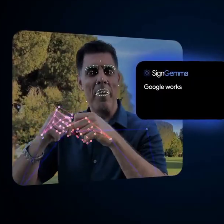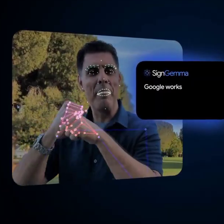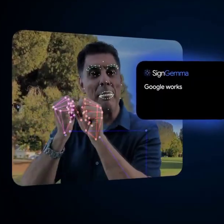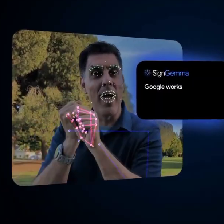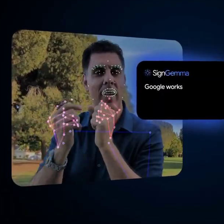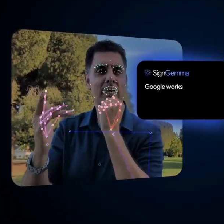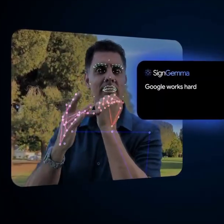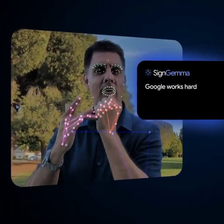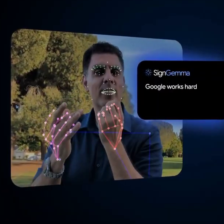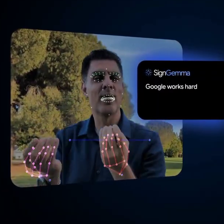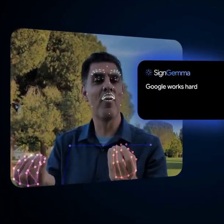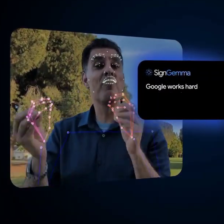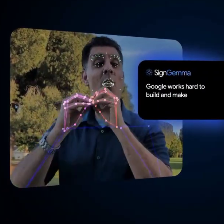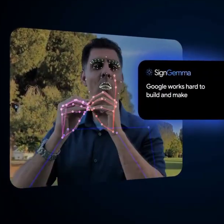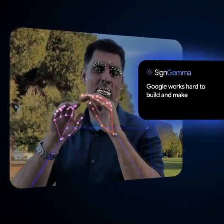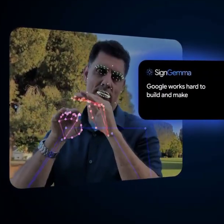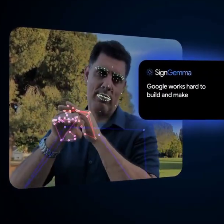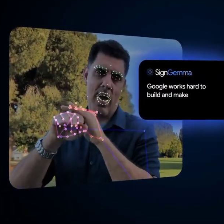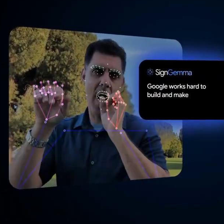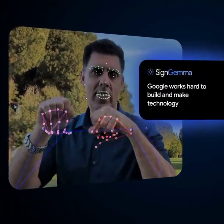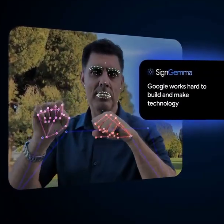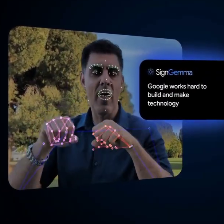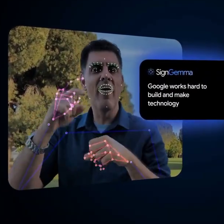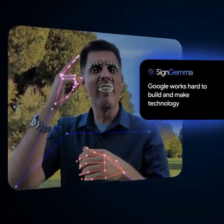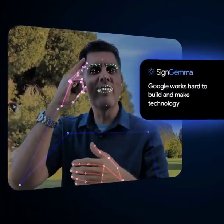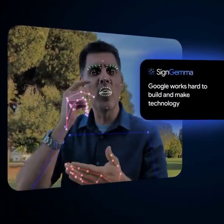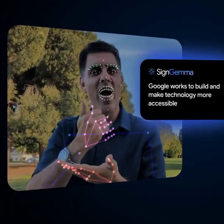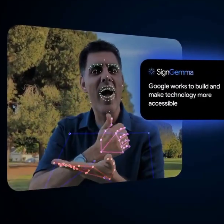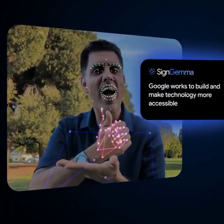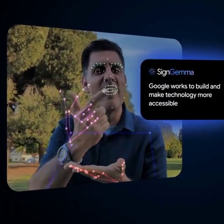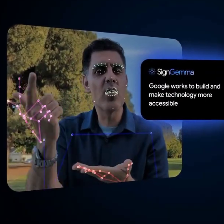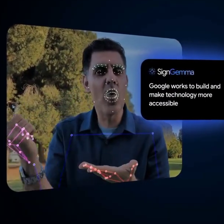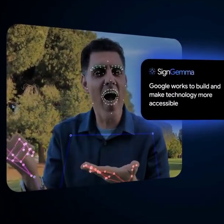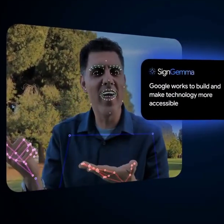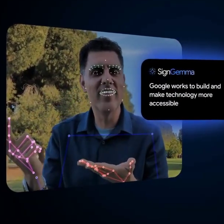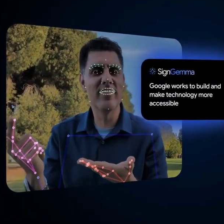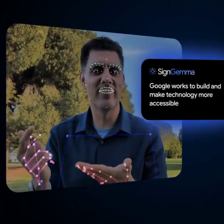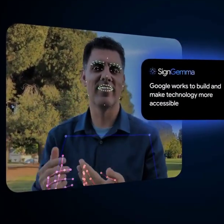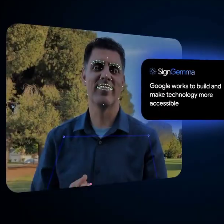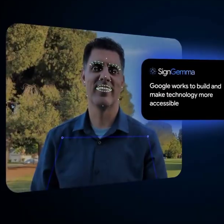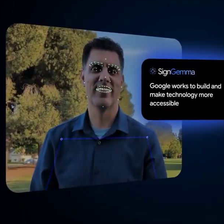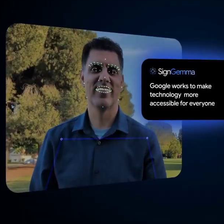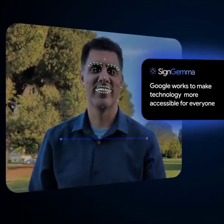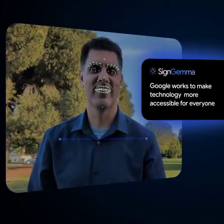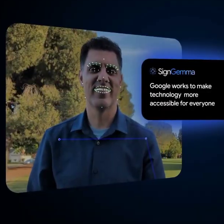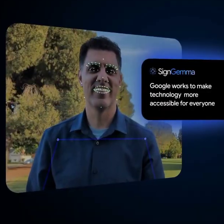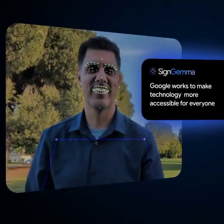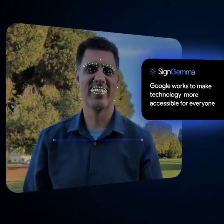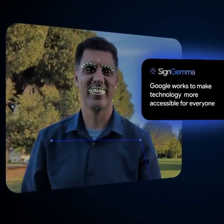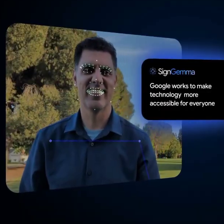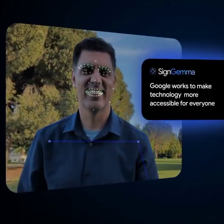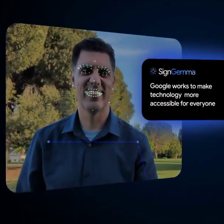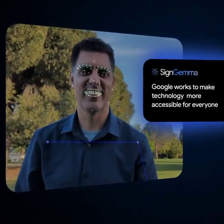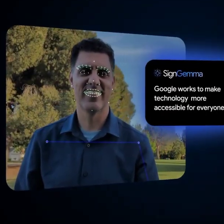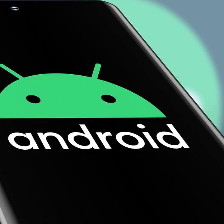optimized to run directly on phones and laptops. No internet needed. SignGemma will be open-sourced.